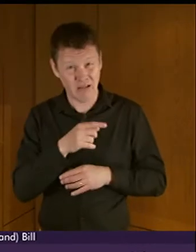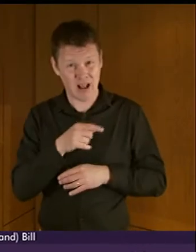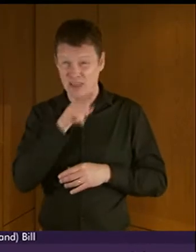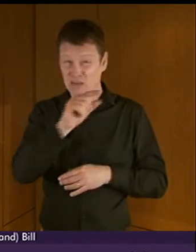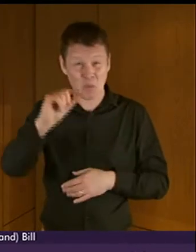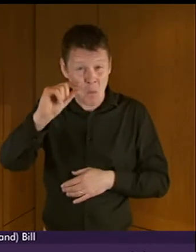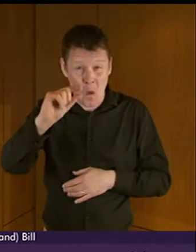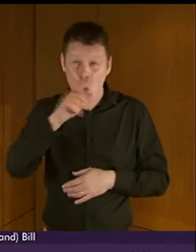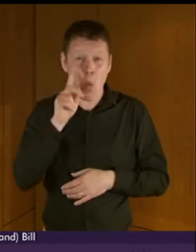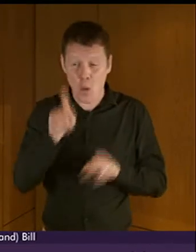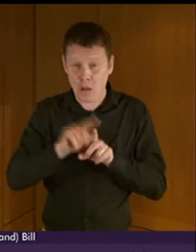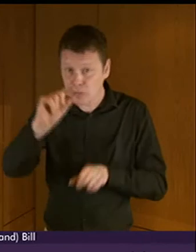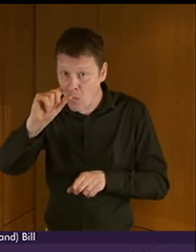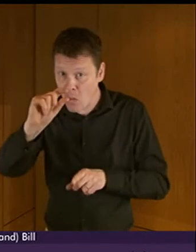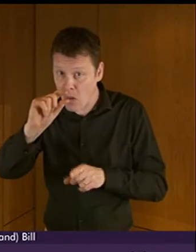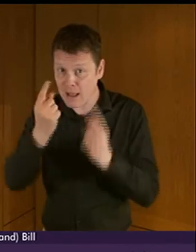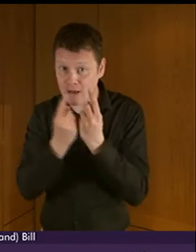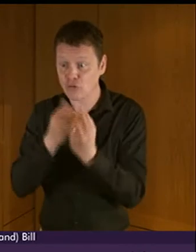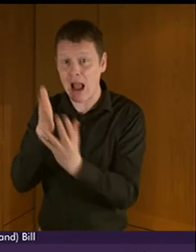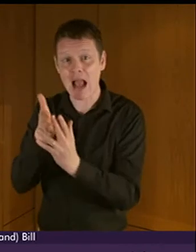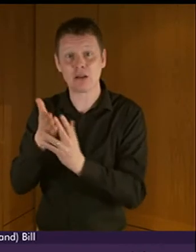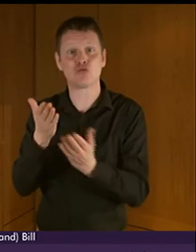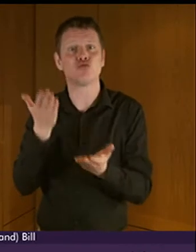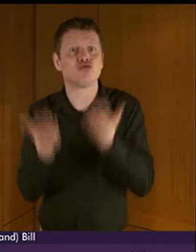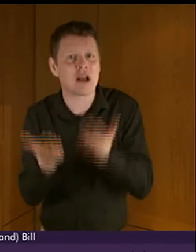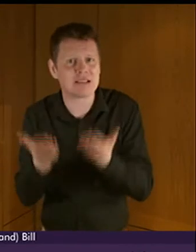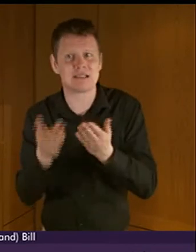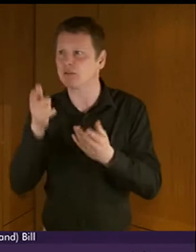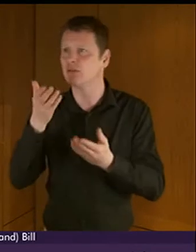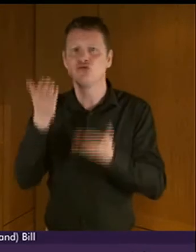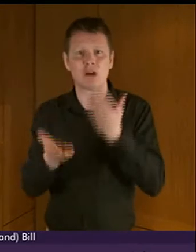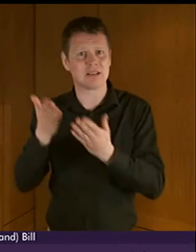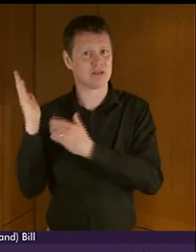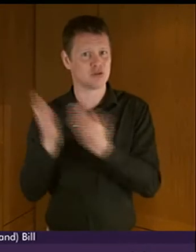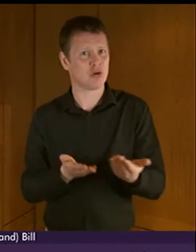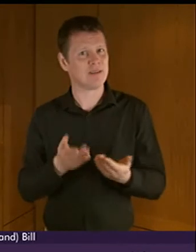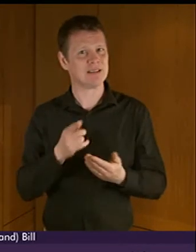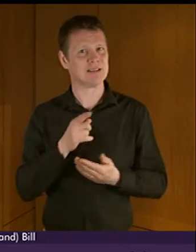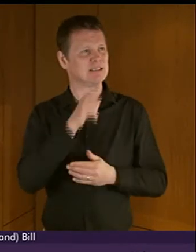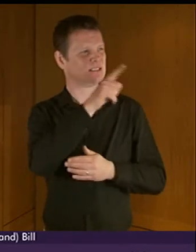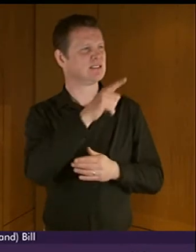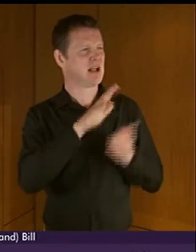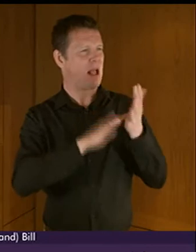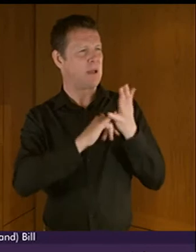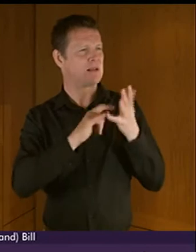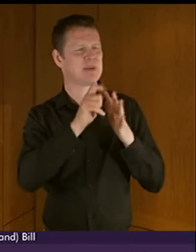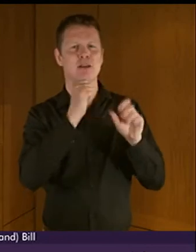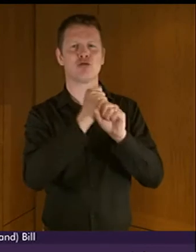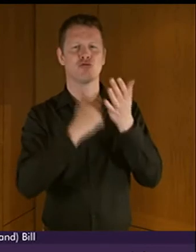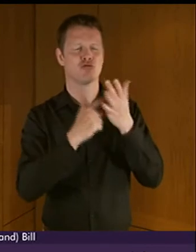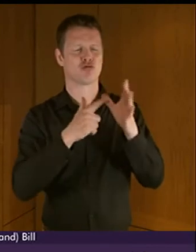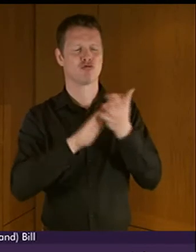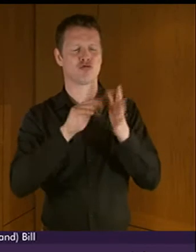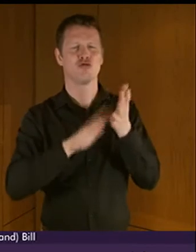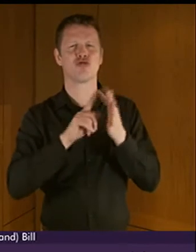issue of access to justice and justice services which Christine Graham elaborated on covers